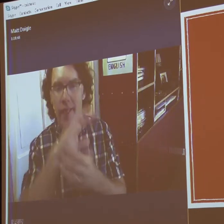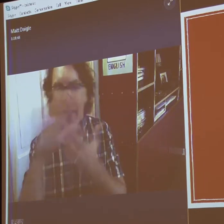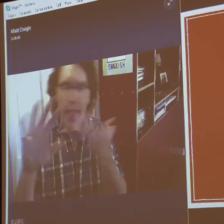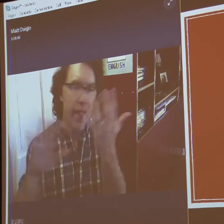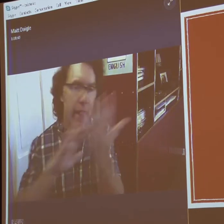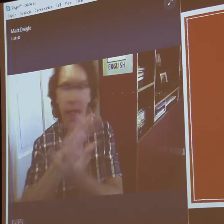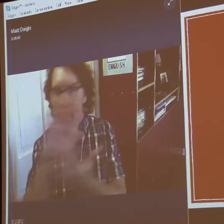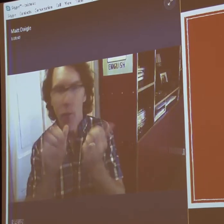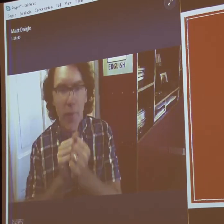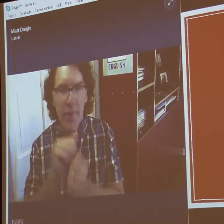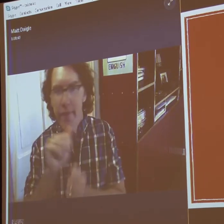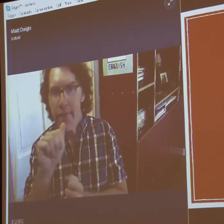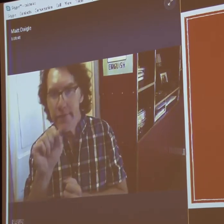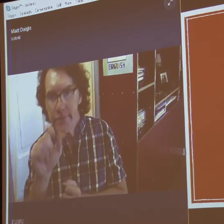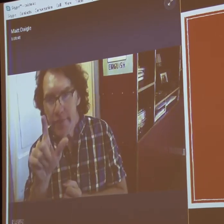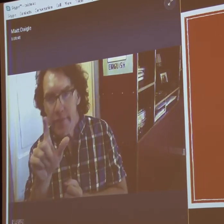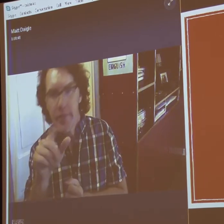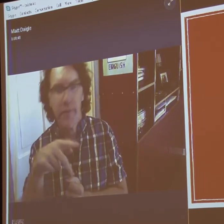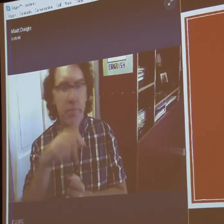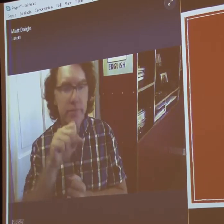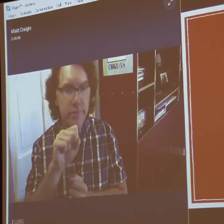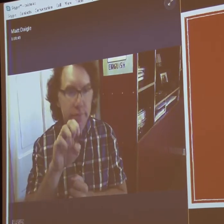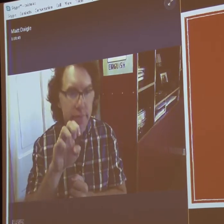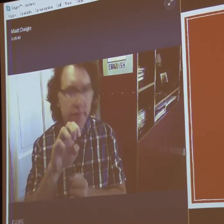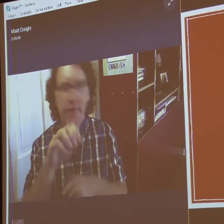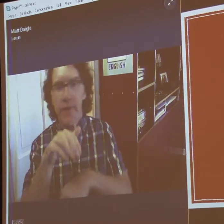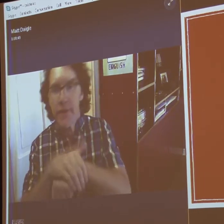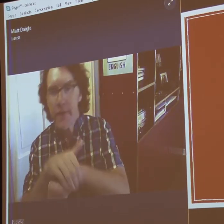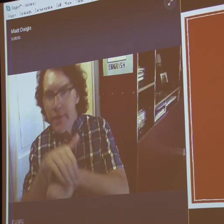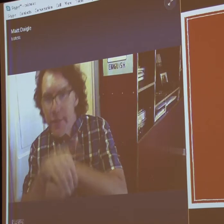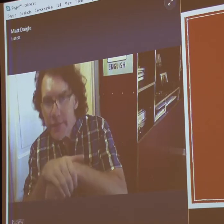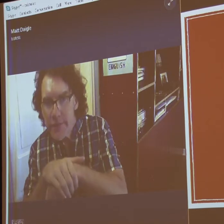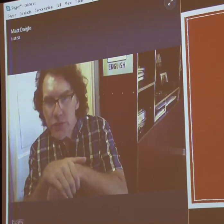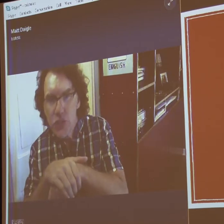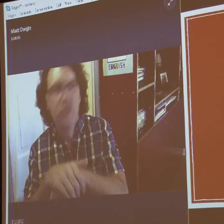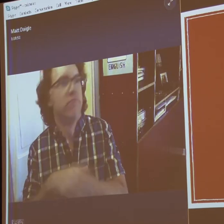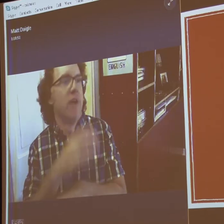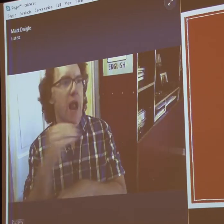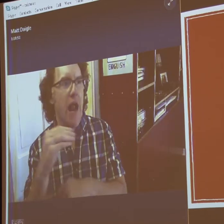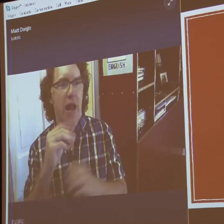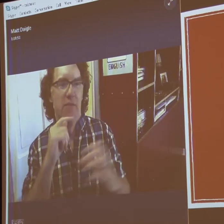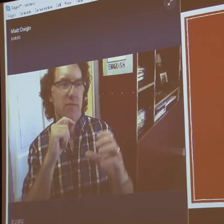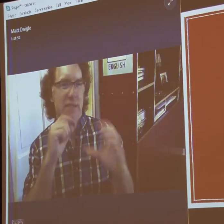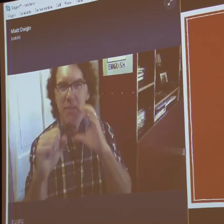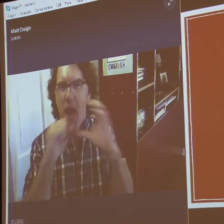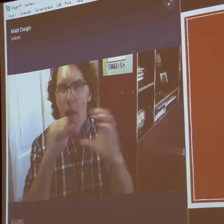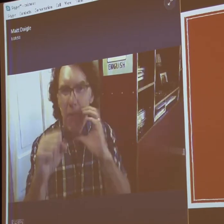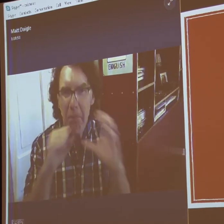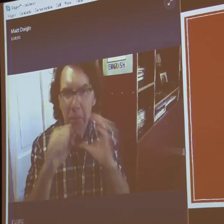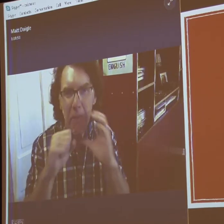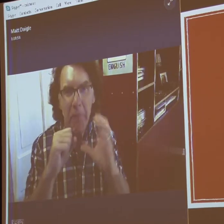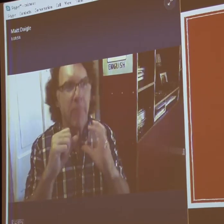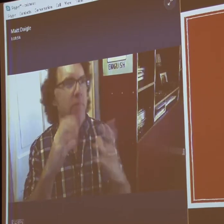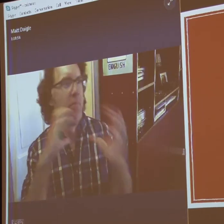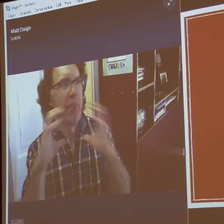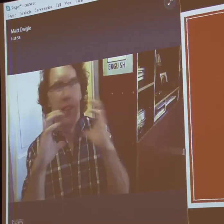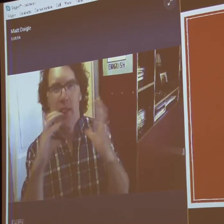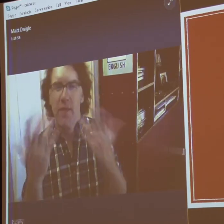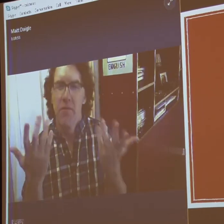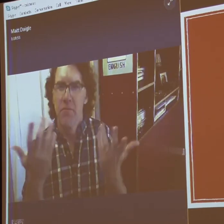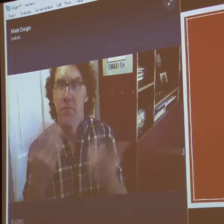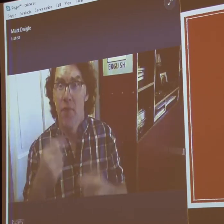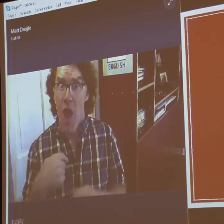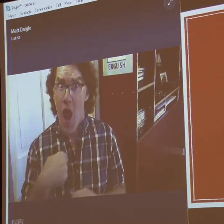involved in a total communication class, which was kind of sign language, kind of signing Englishy and